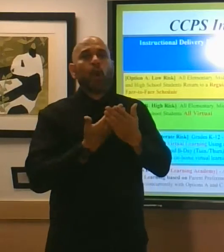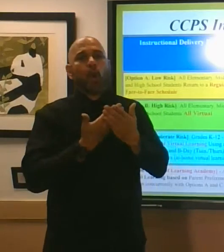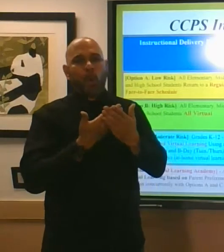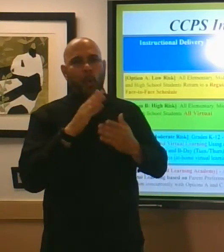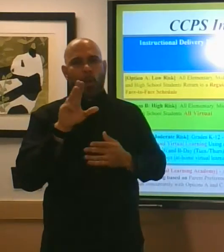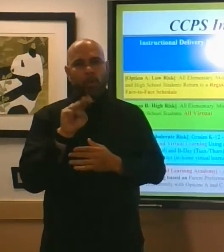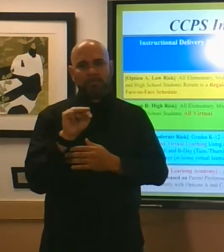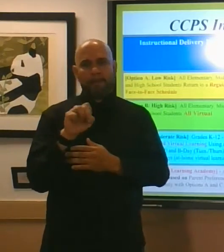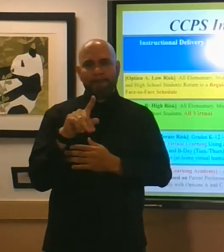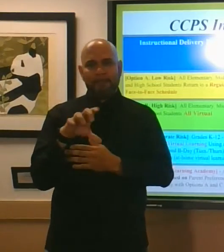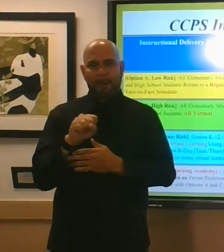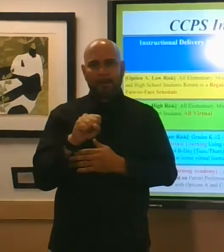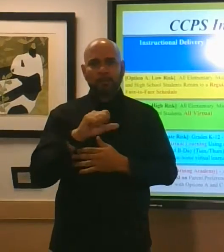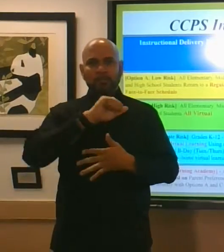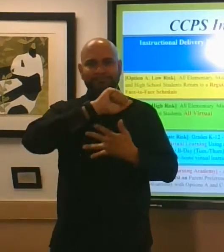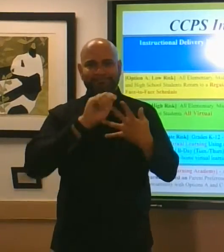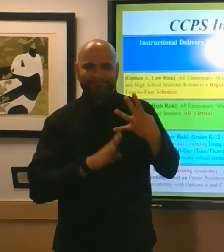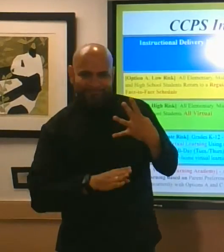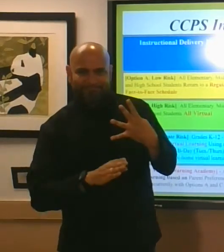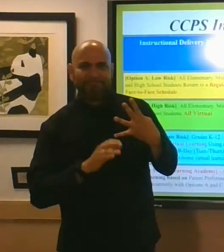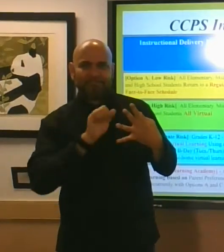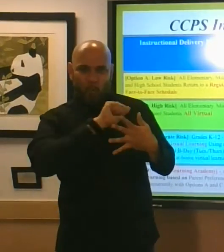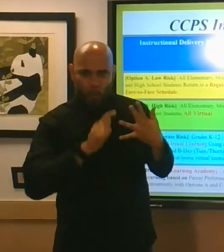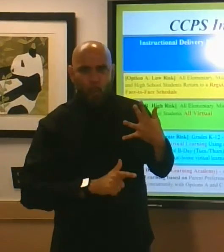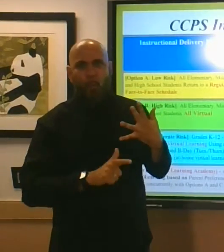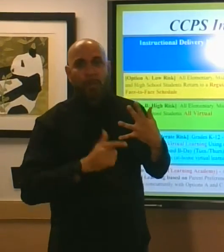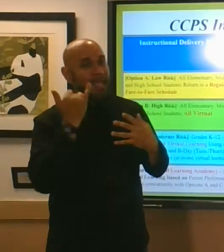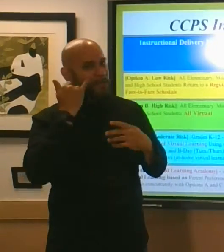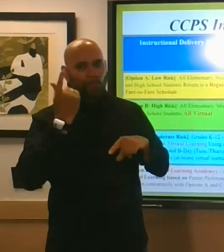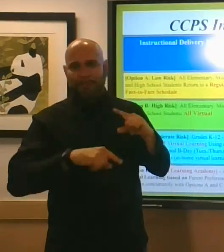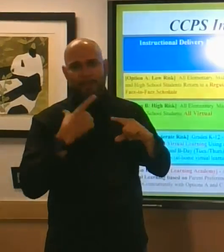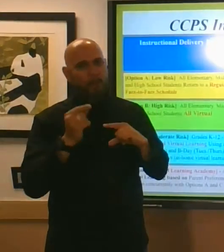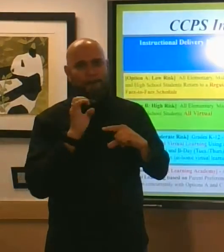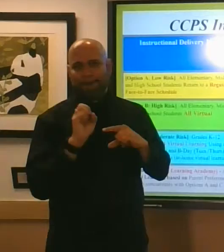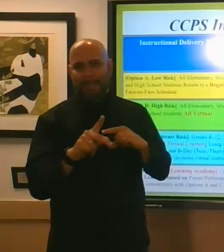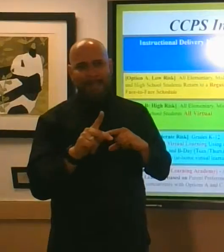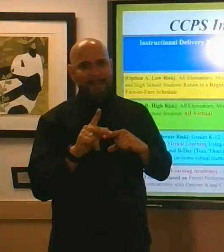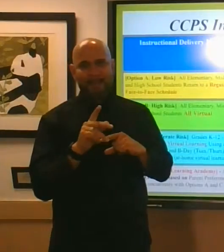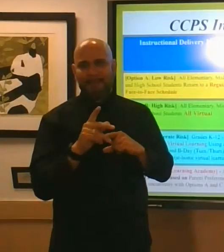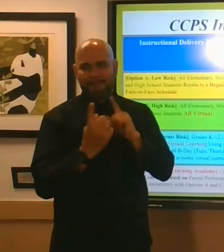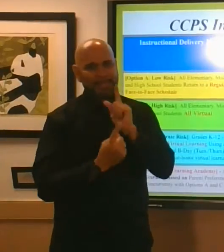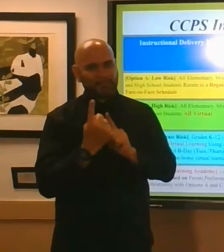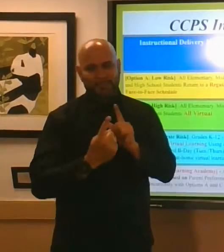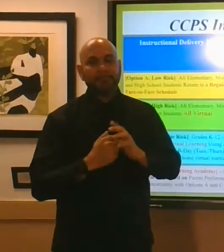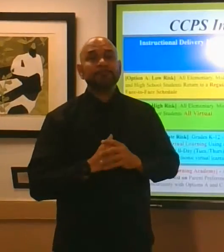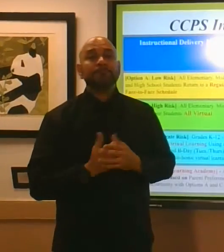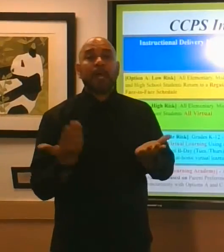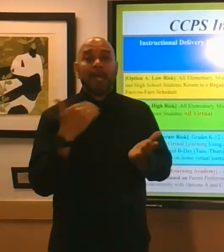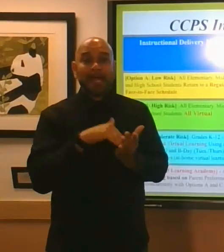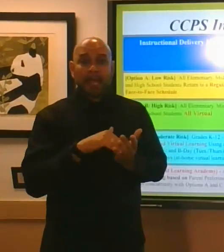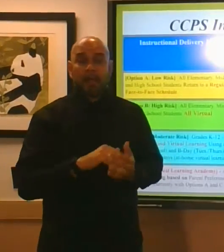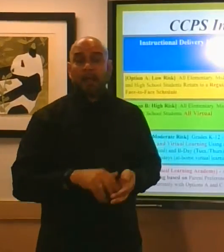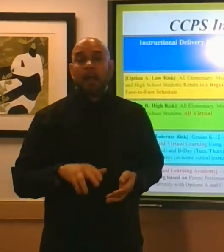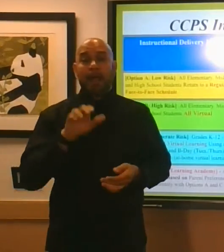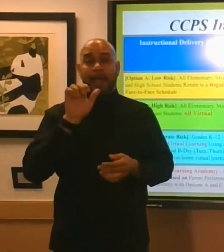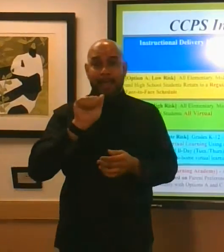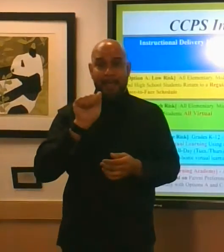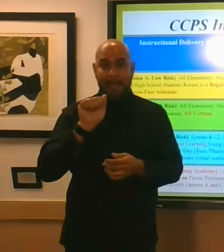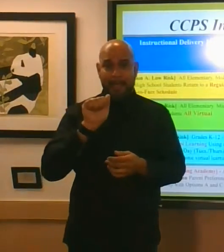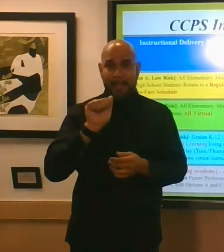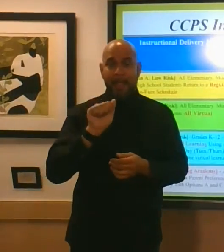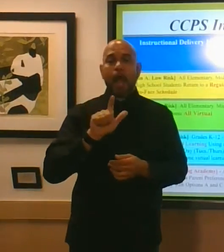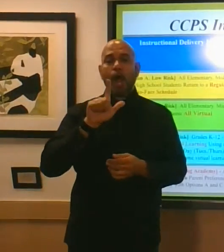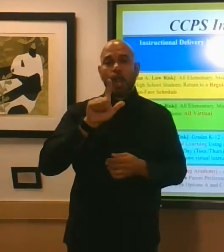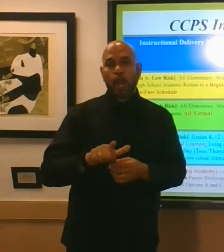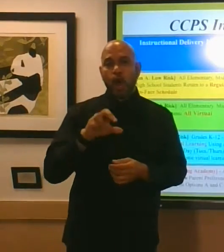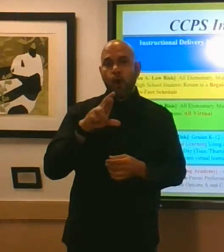especially if we can't go back face to face so again option a low risk is all face to